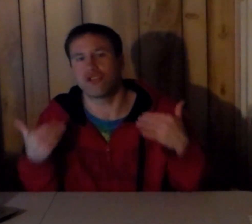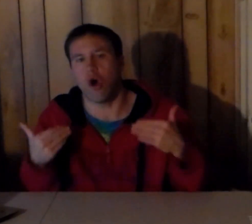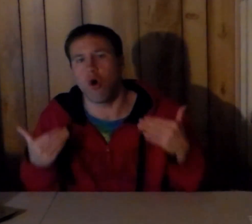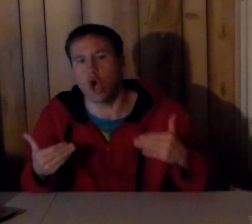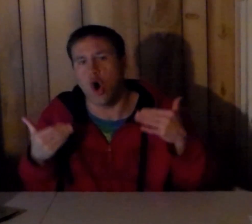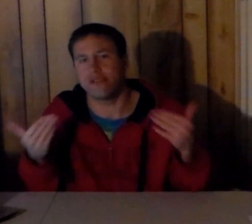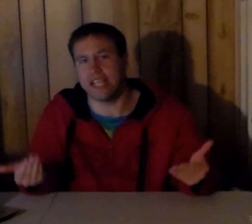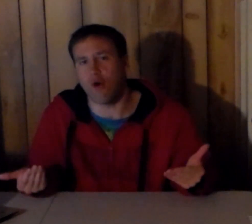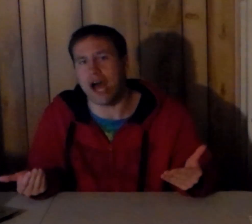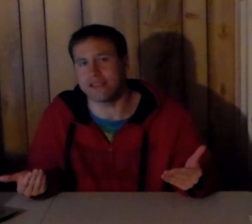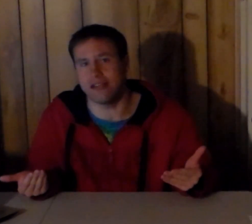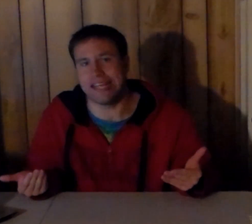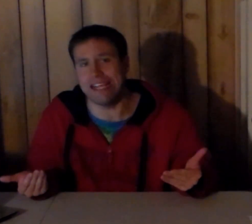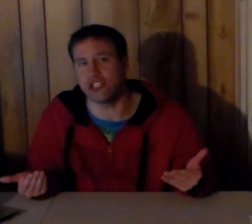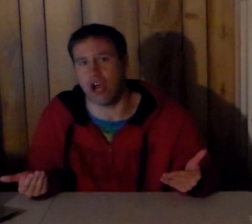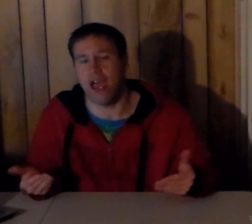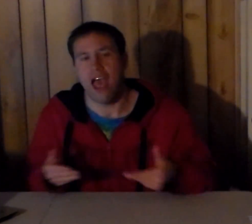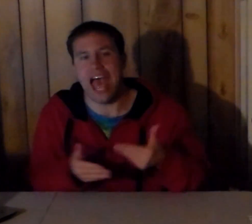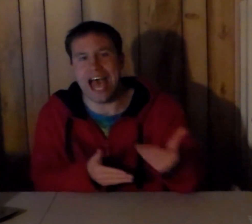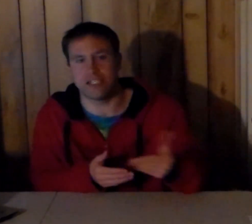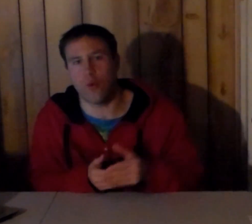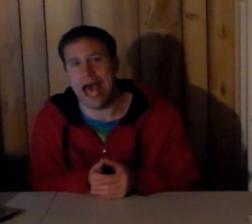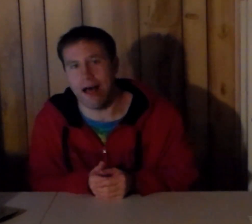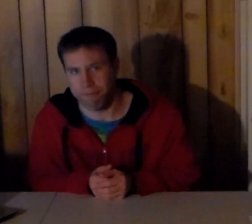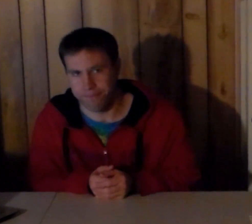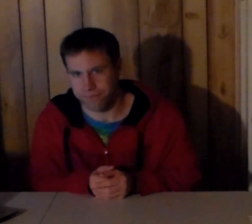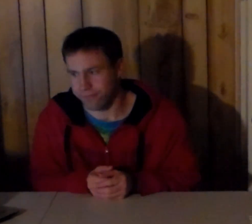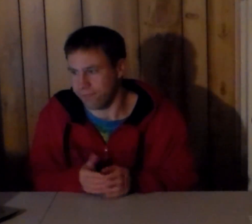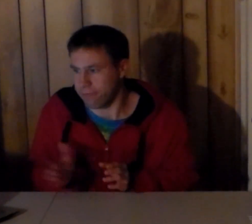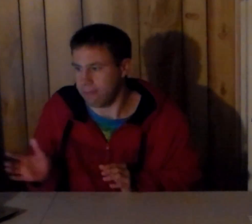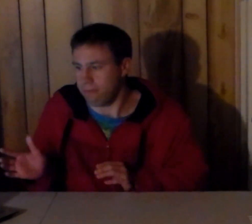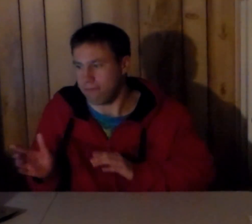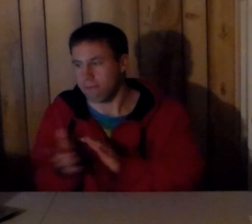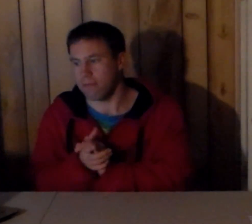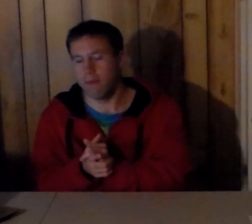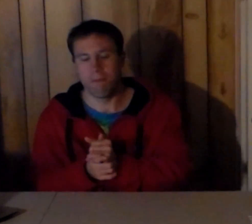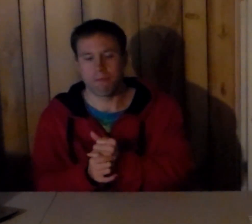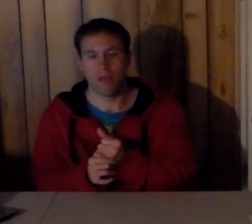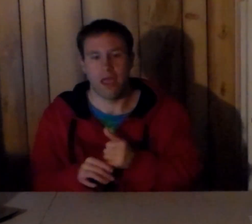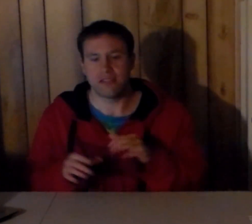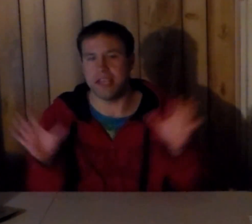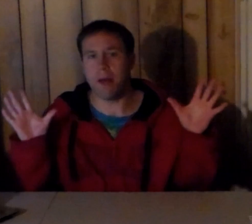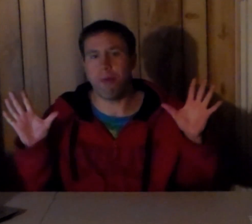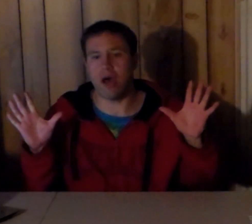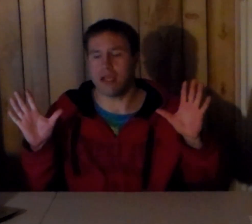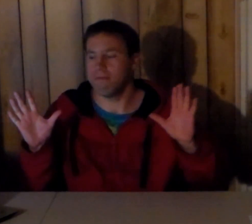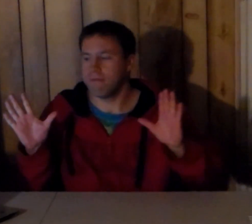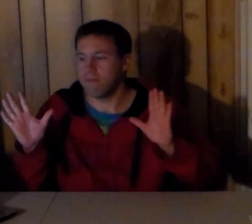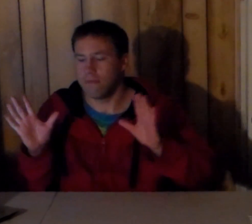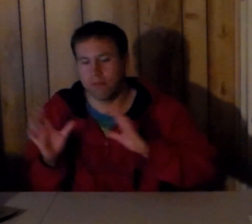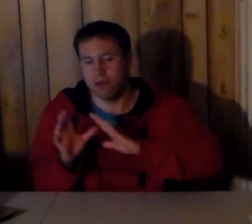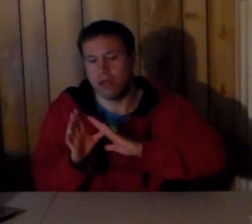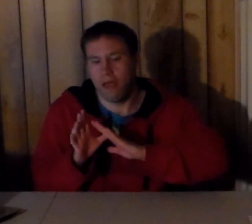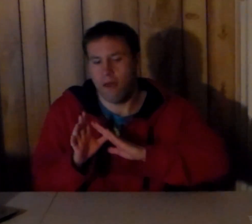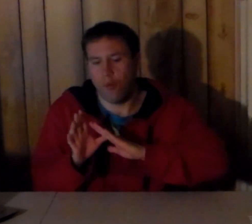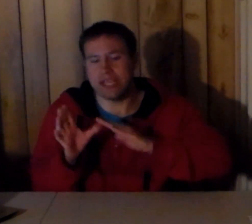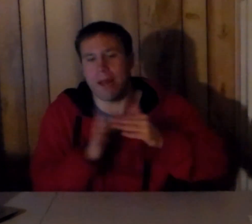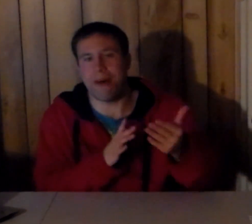the stone cold steve austin t-shirt as well cm punk was on a